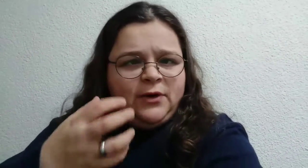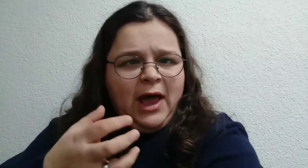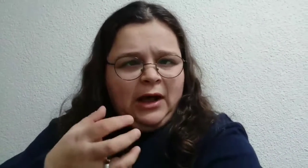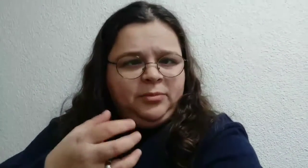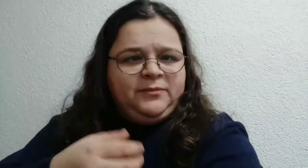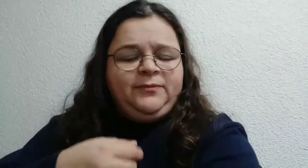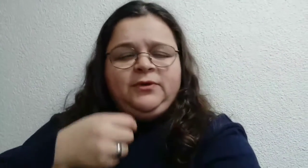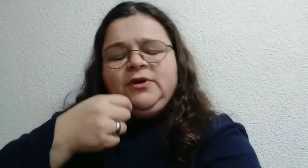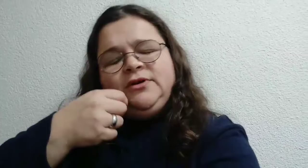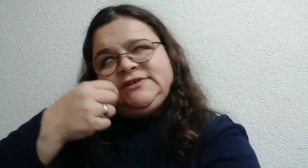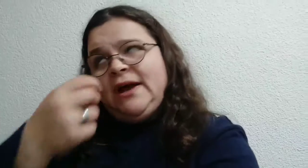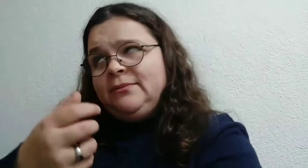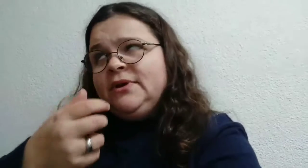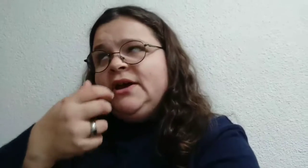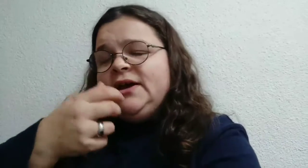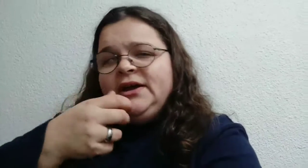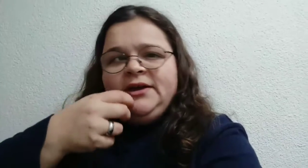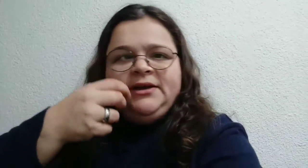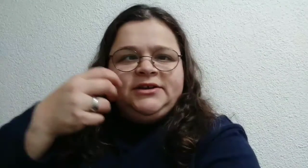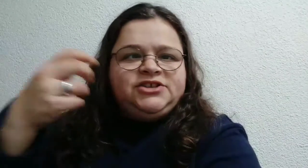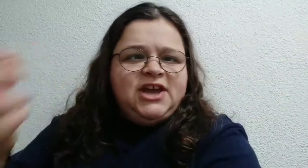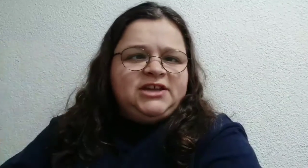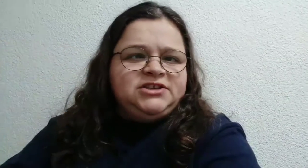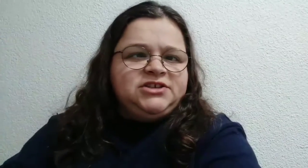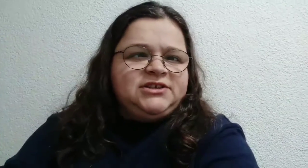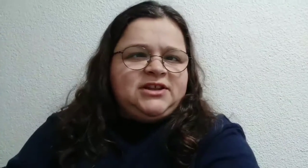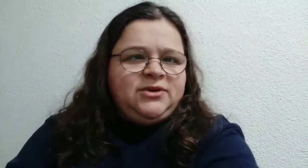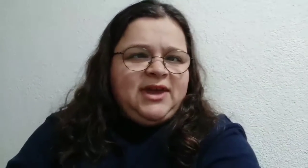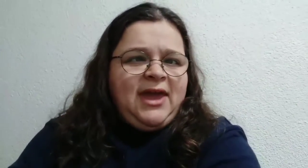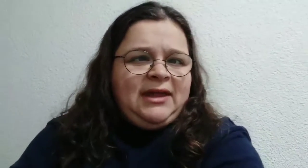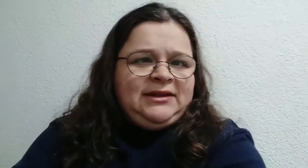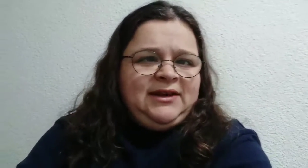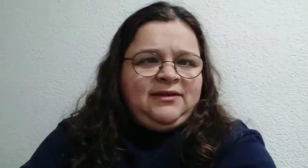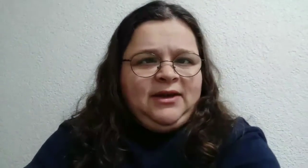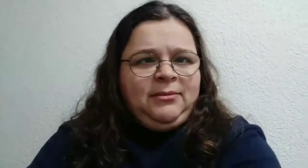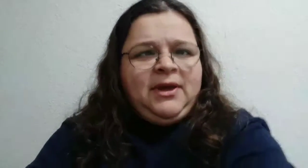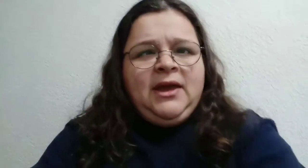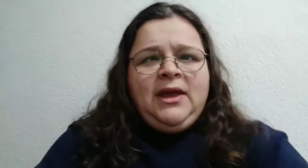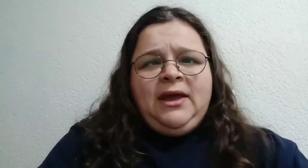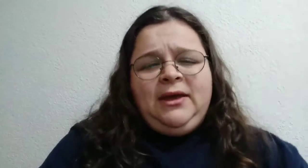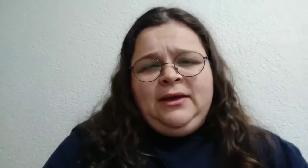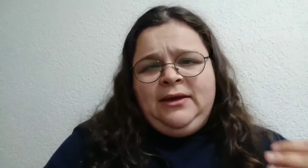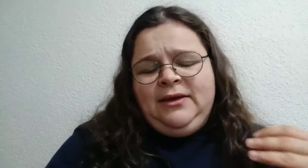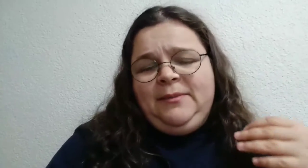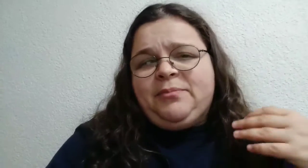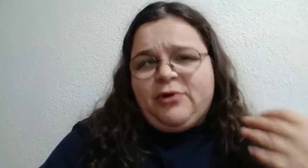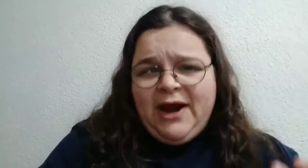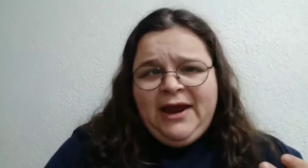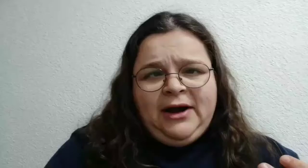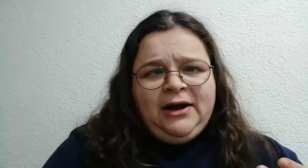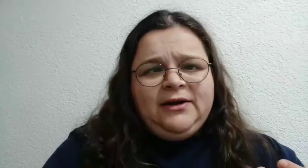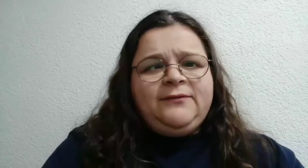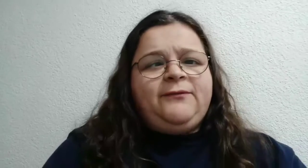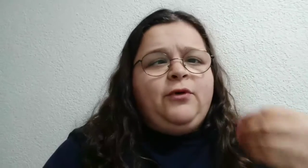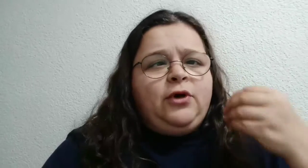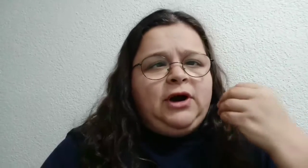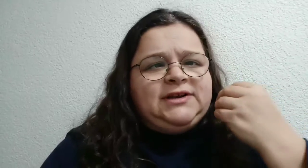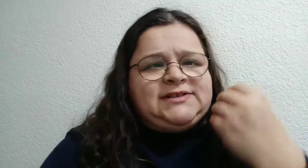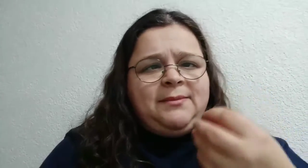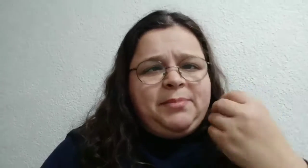for help, for some change that you can give him. Prayer for some